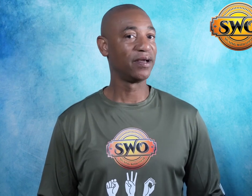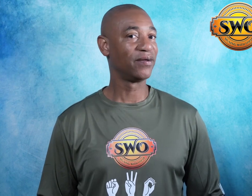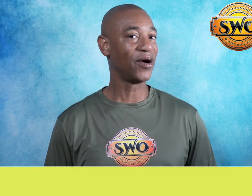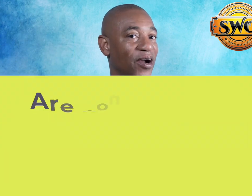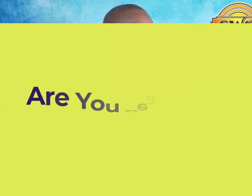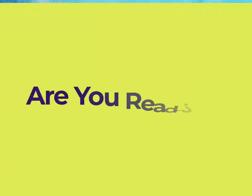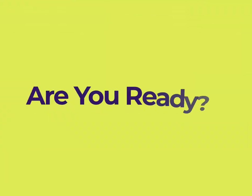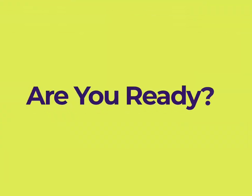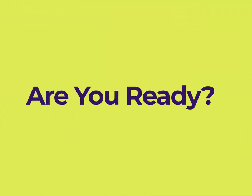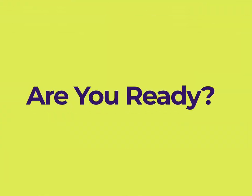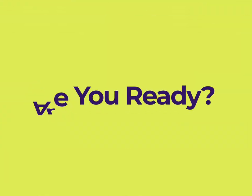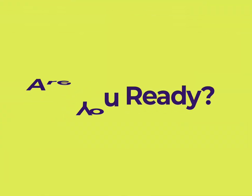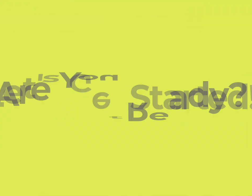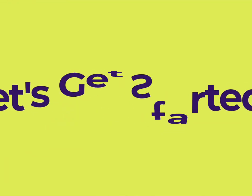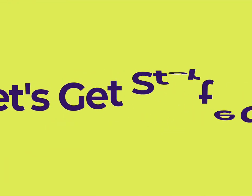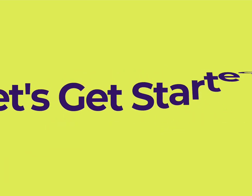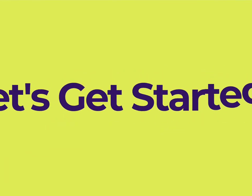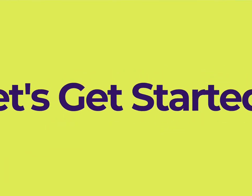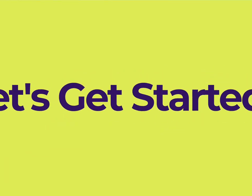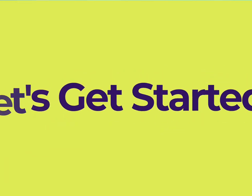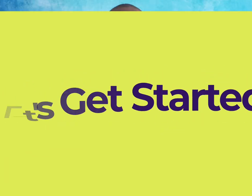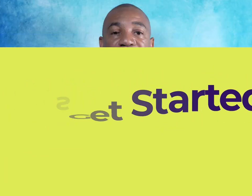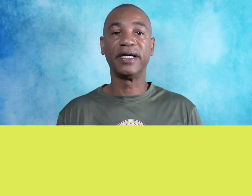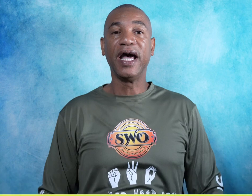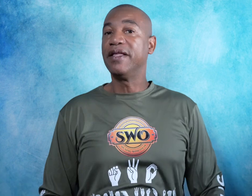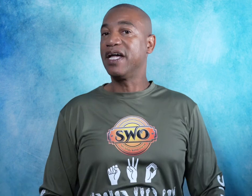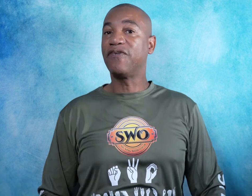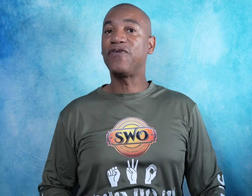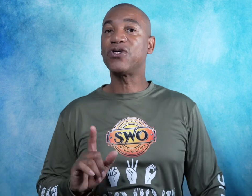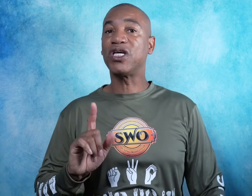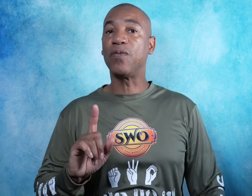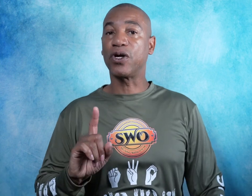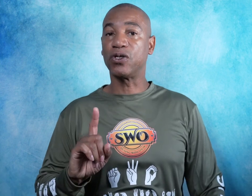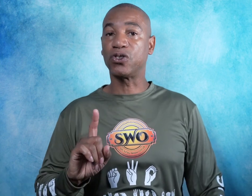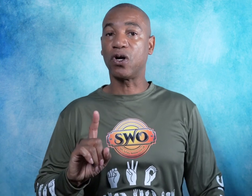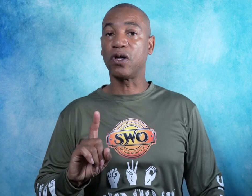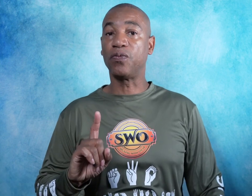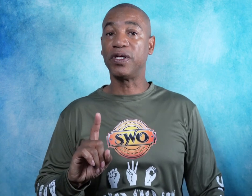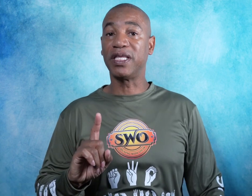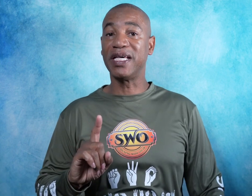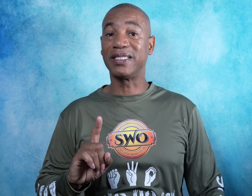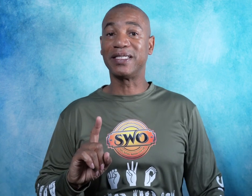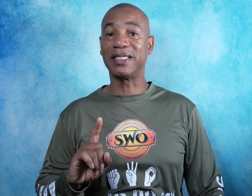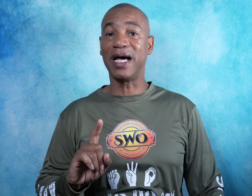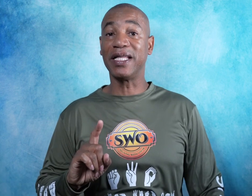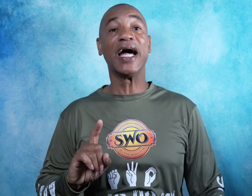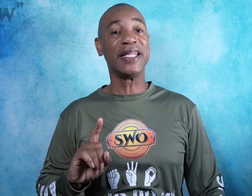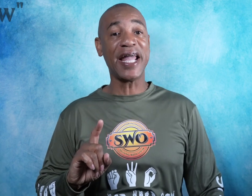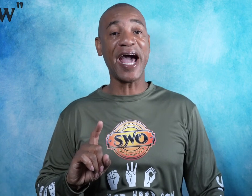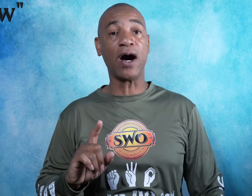Are you ready? Let's get started. Now the first sign we're going to start up with is the sign now.